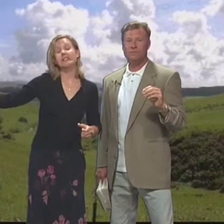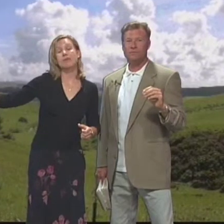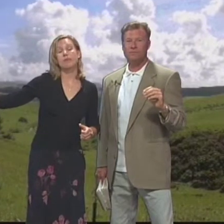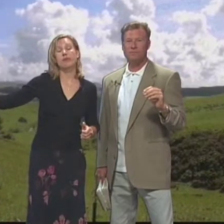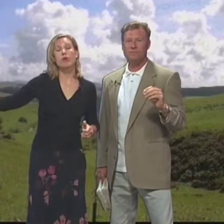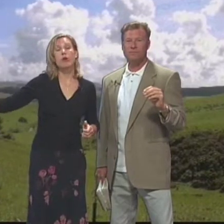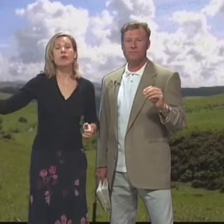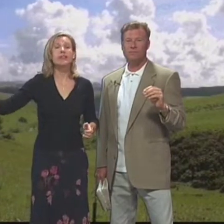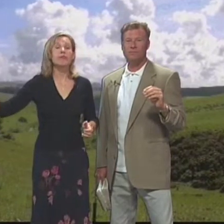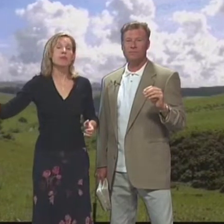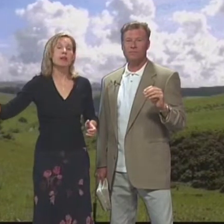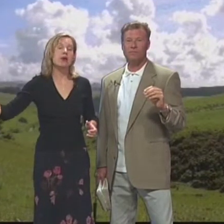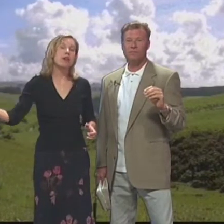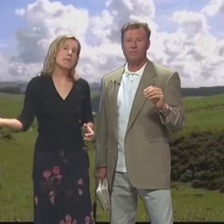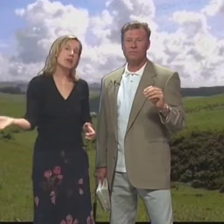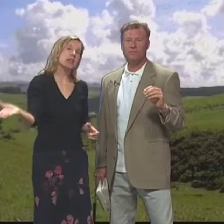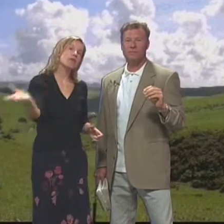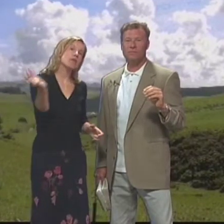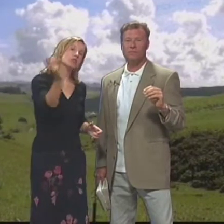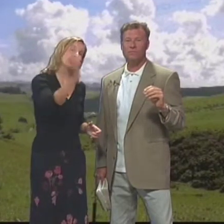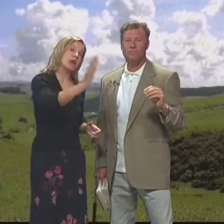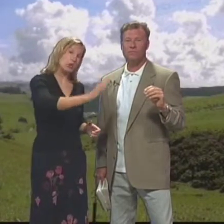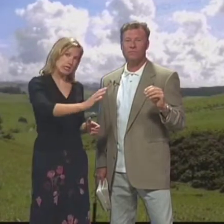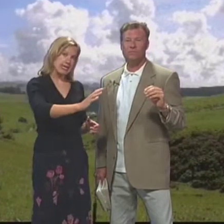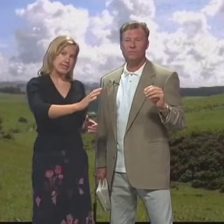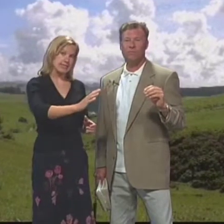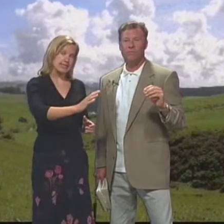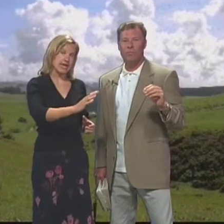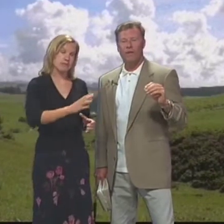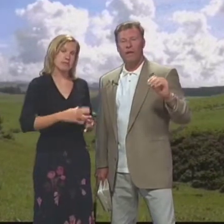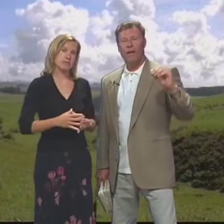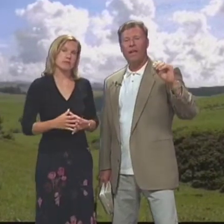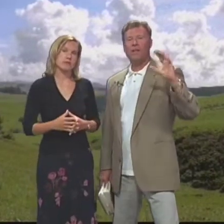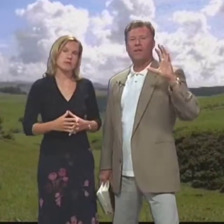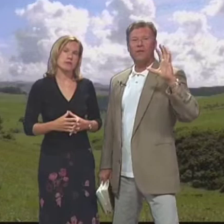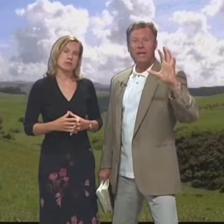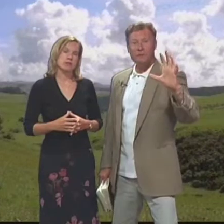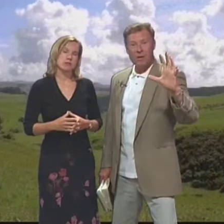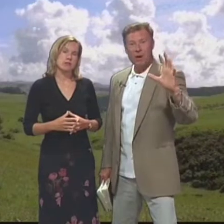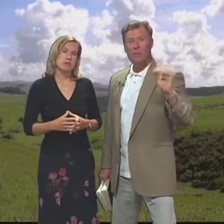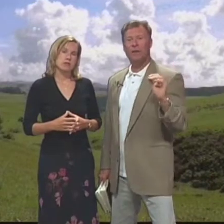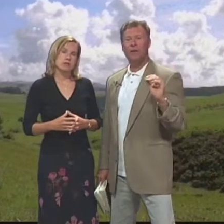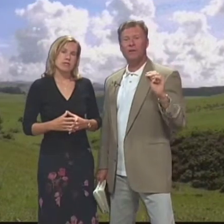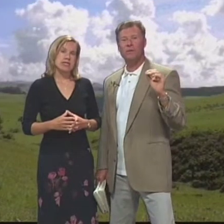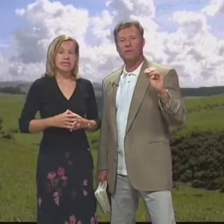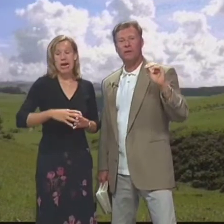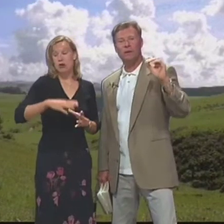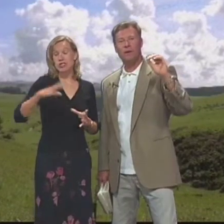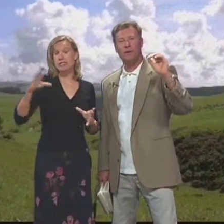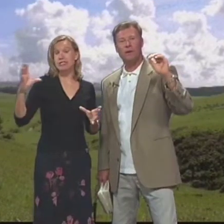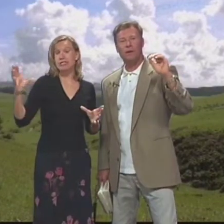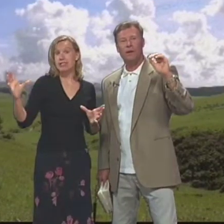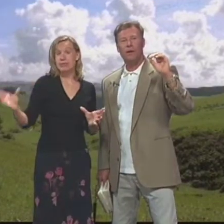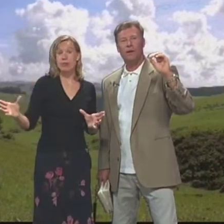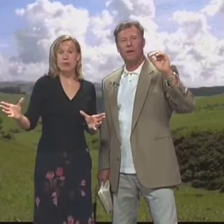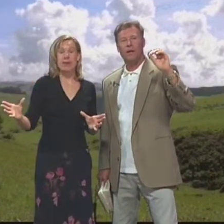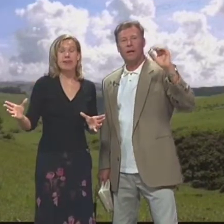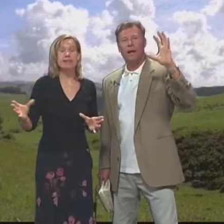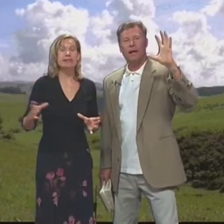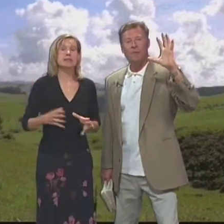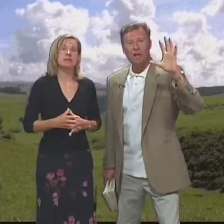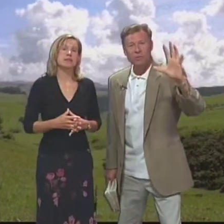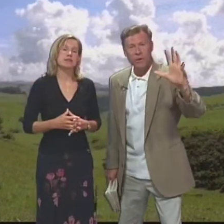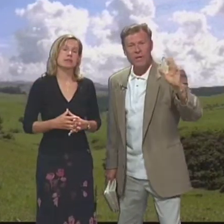iglesia Que antes era popular Bueno, no es tan popular ahora ¿Por qué no nos vamos A esta otra iglesia? And, you Things become popular Y las cosas Se hacen